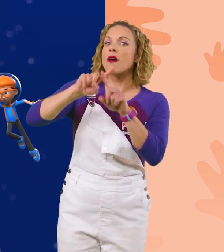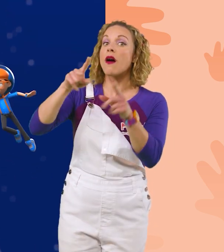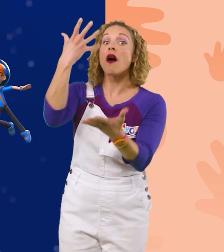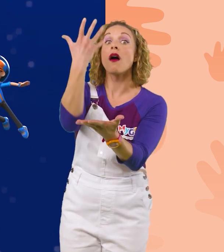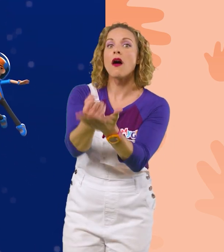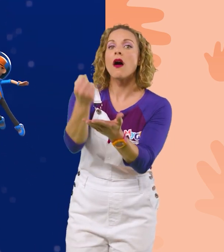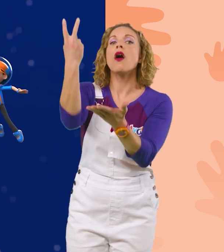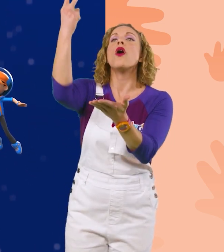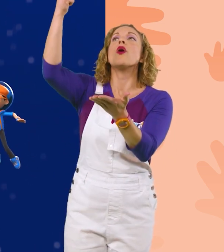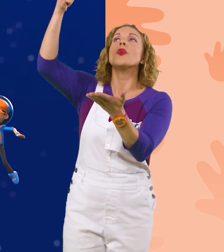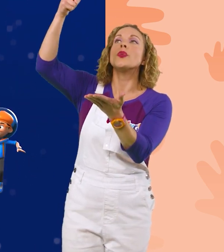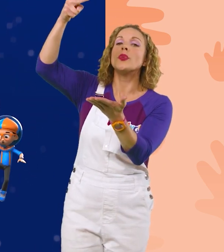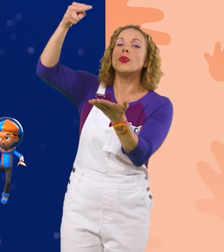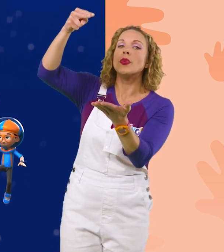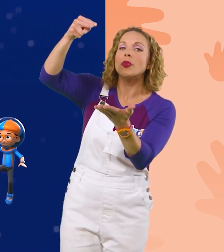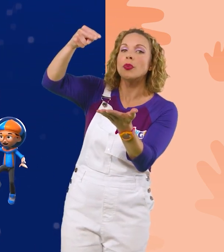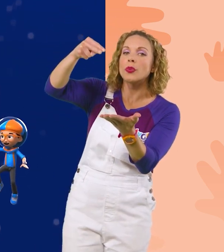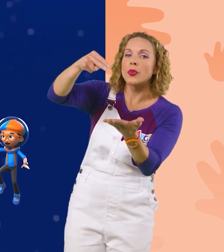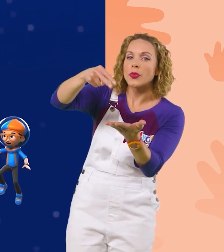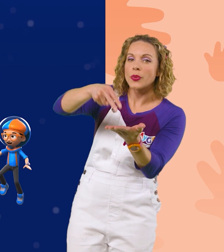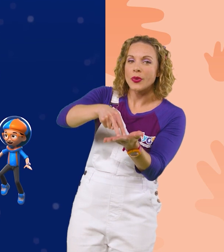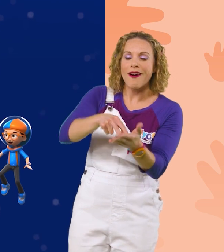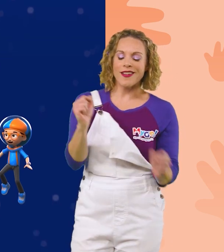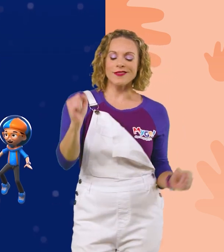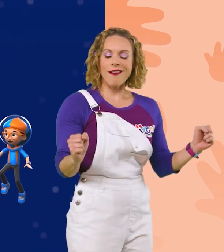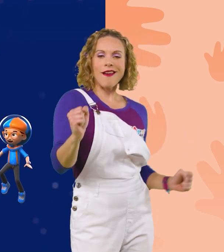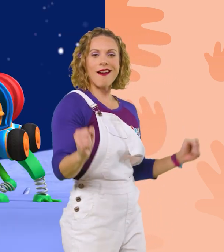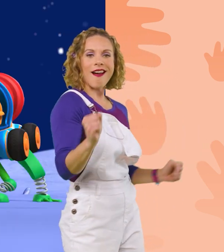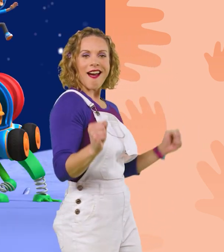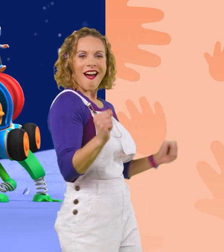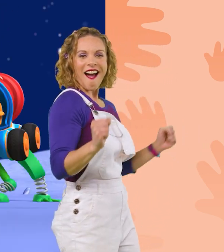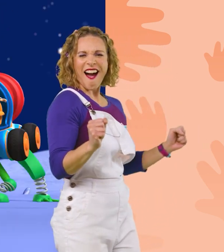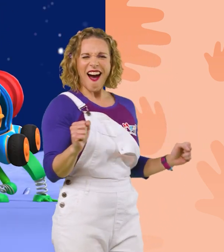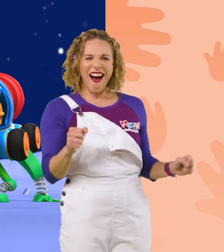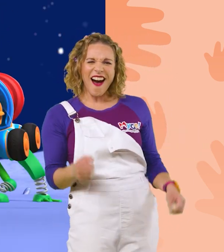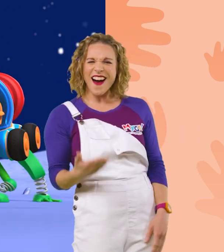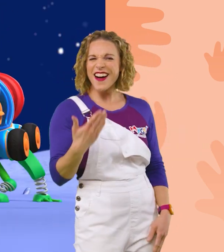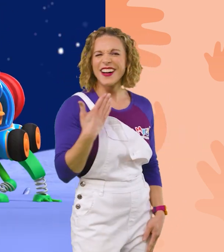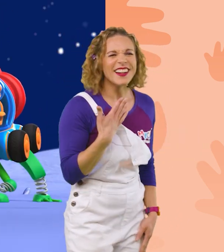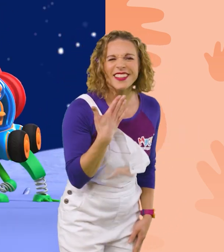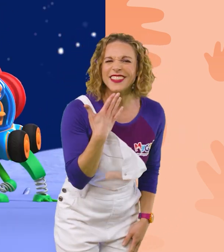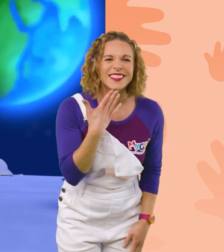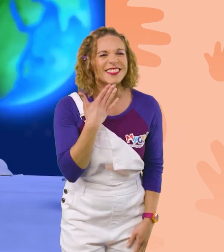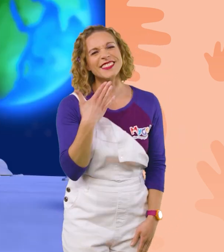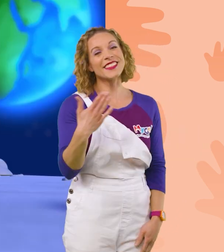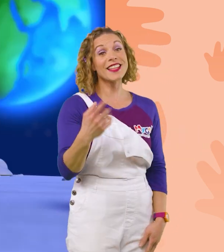is slowly pulling us back down. Cha-cha-cha-cha-cha-cha-cha-cha-cha! Thanks for the